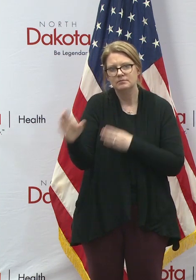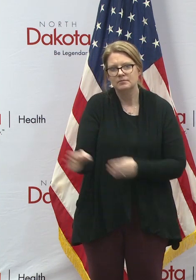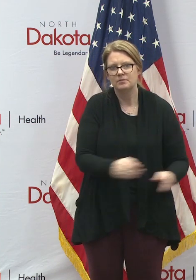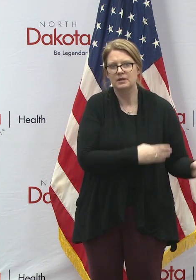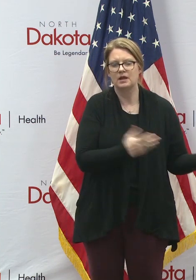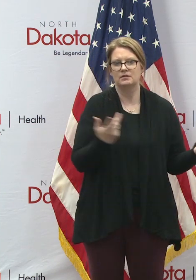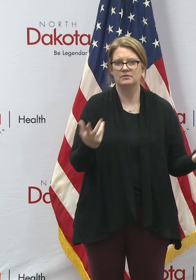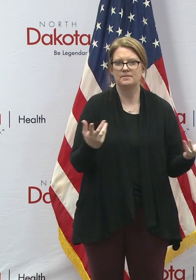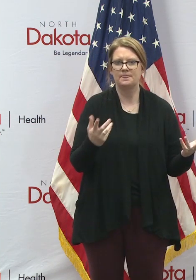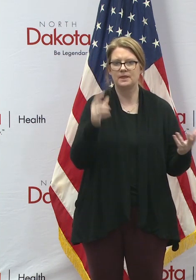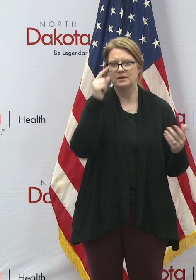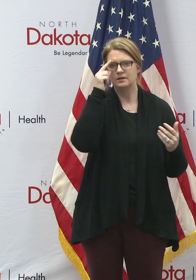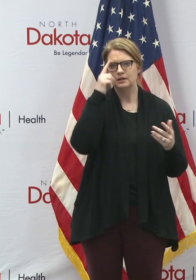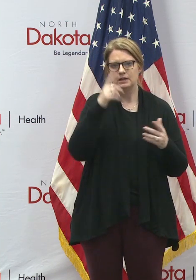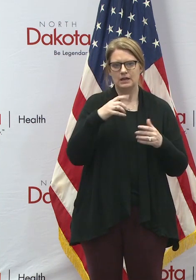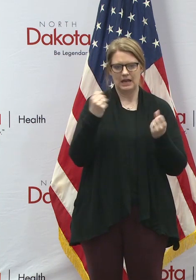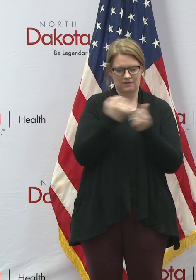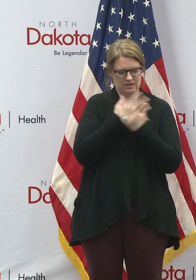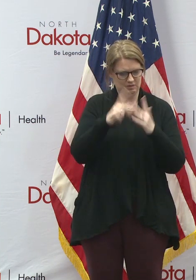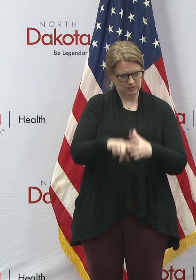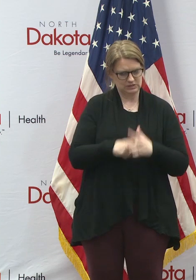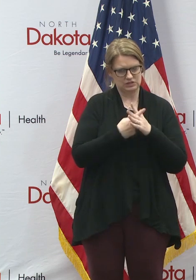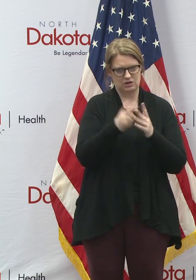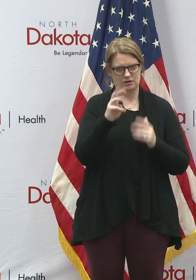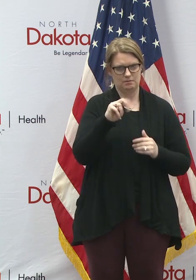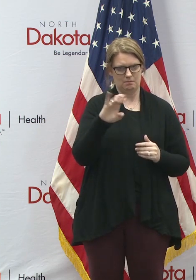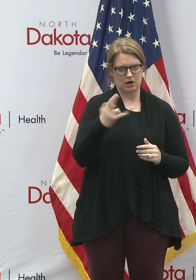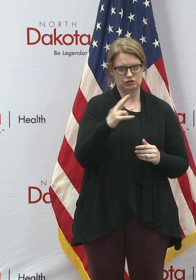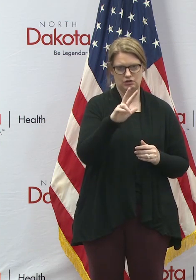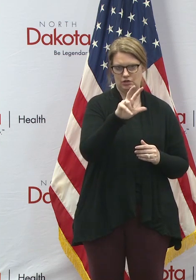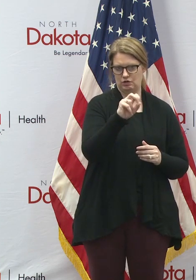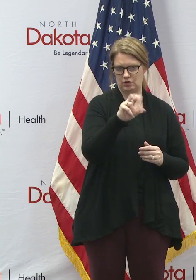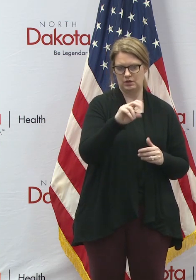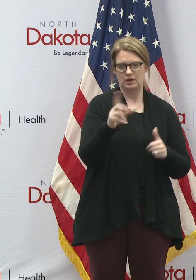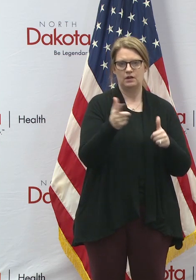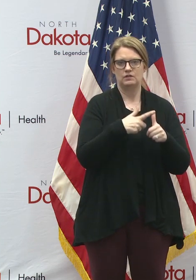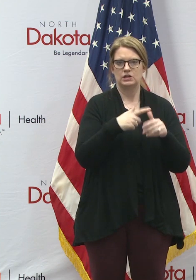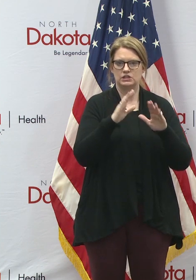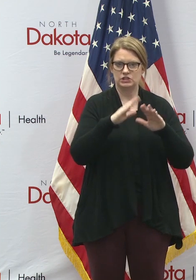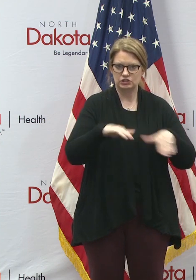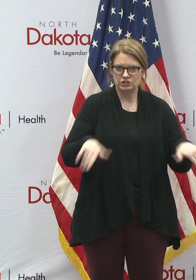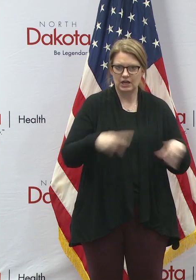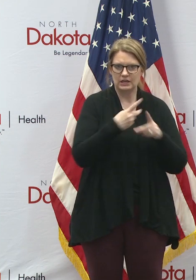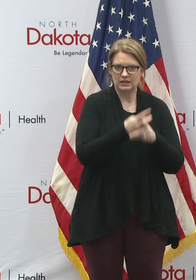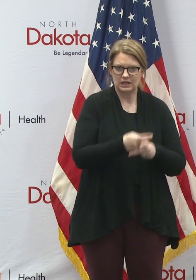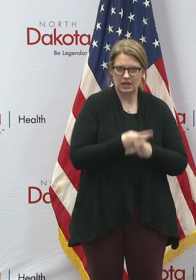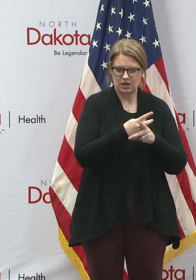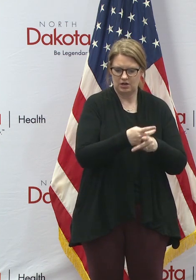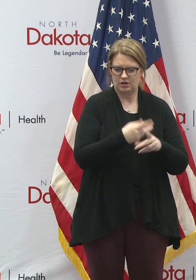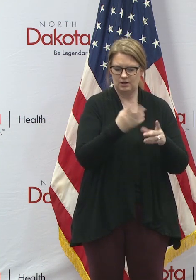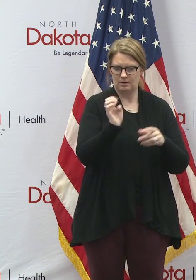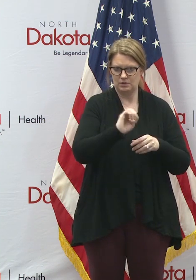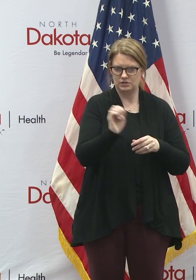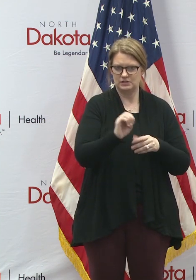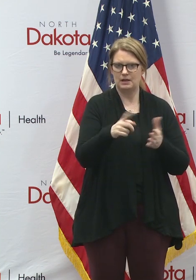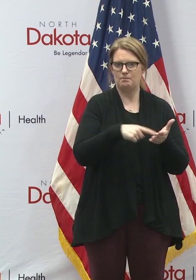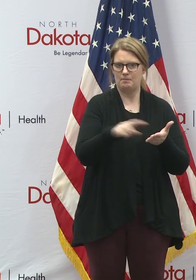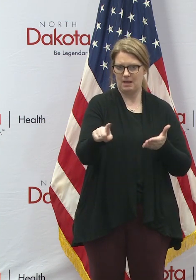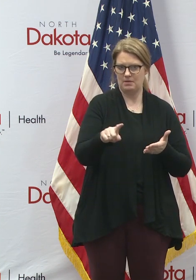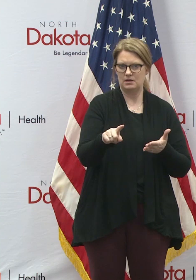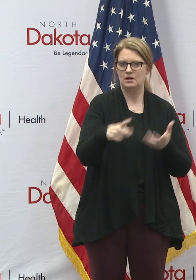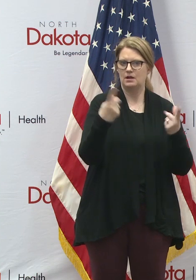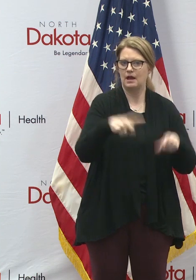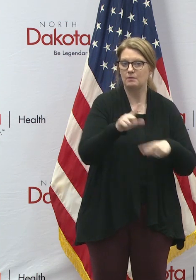operating practices will take effect on March 30th and the first childcare emergency operating grant payment will be made on April